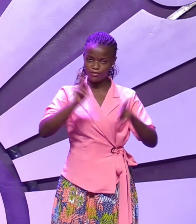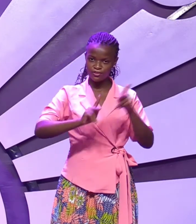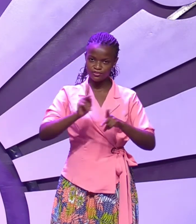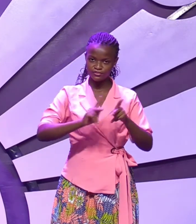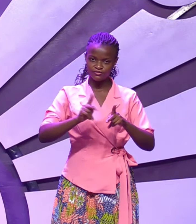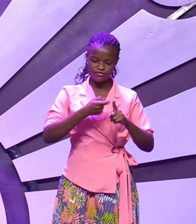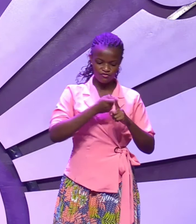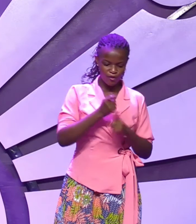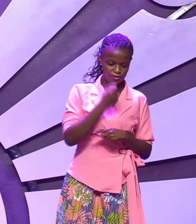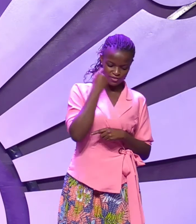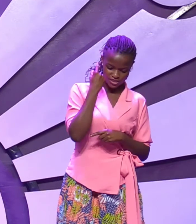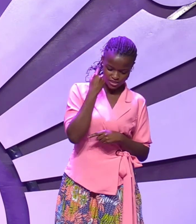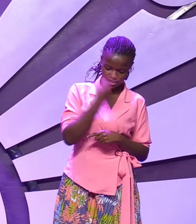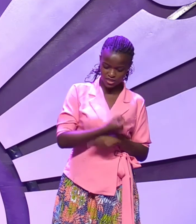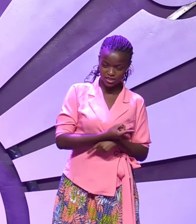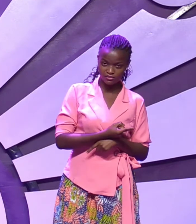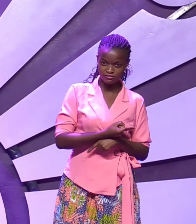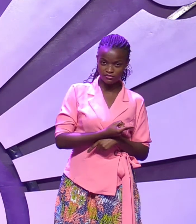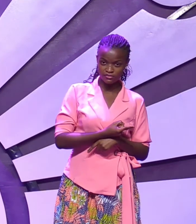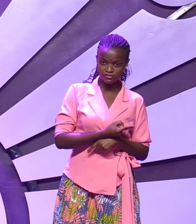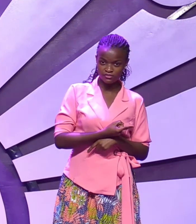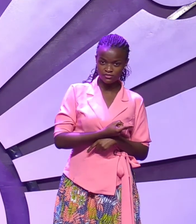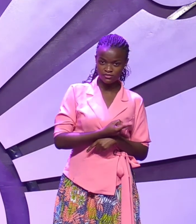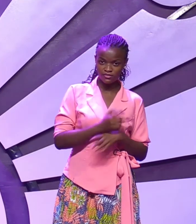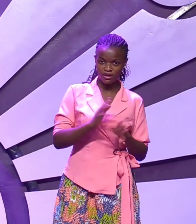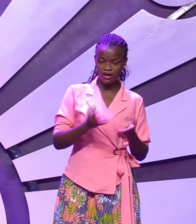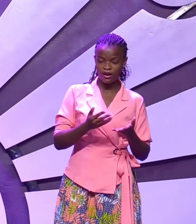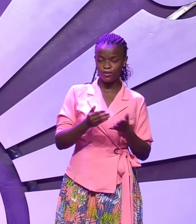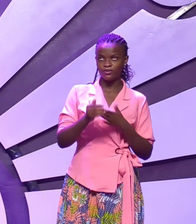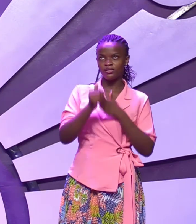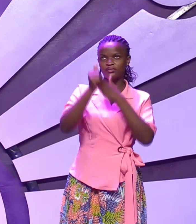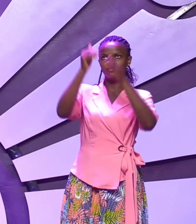from disease is by taking them to heaven